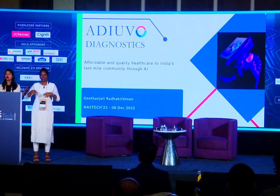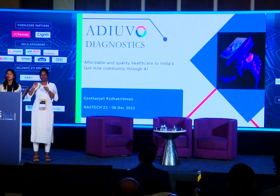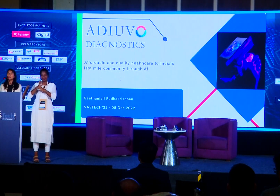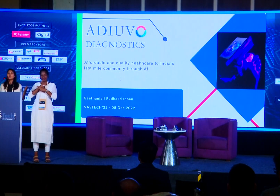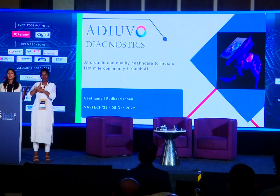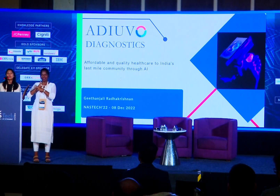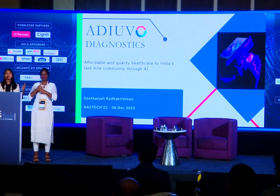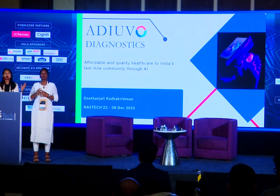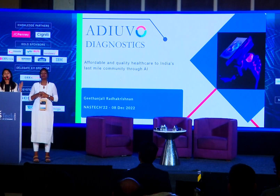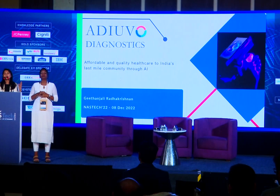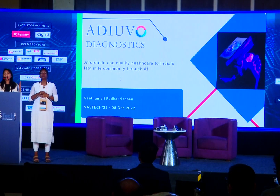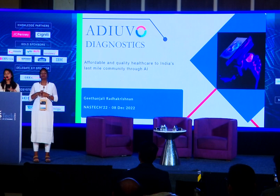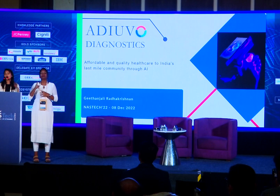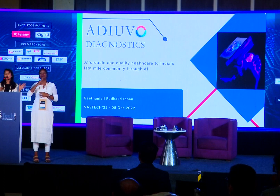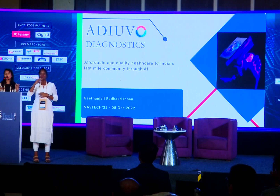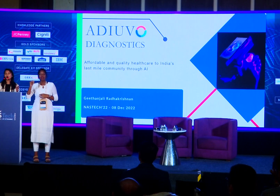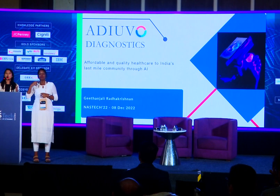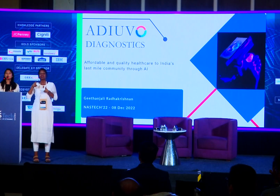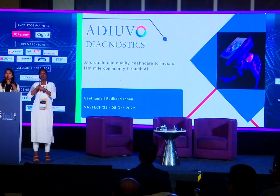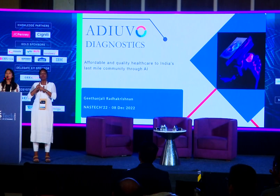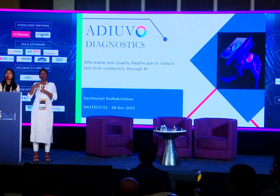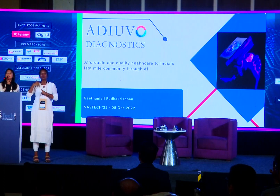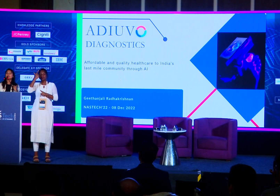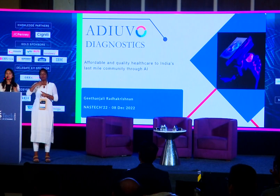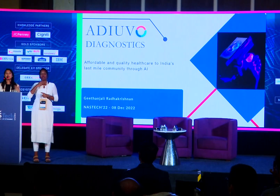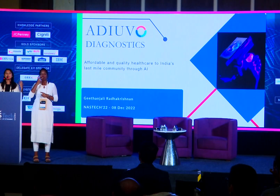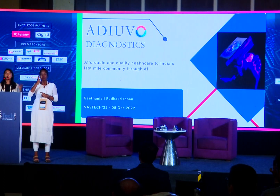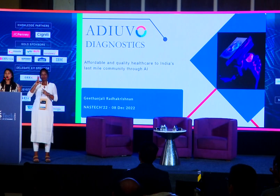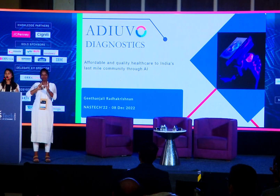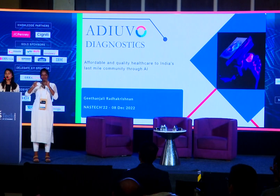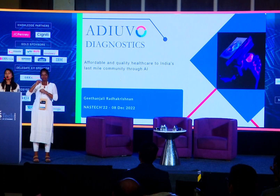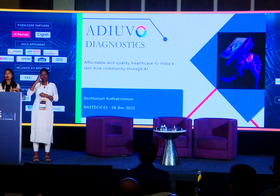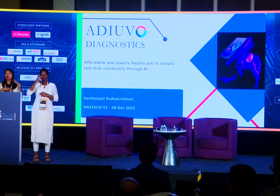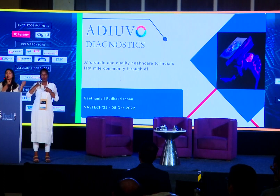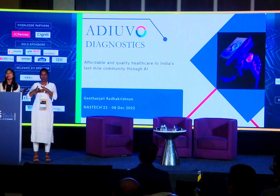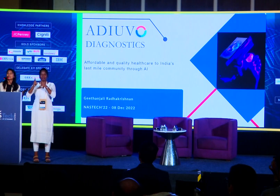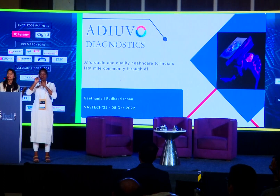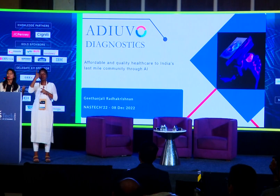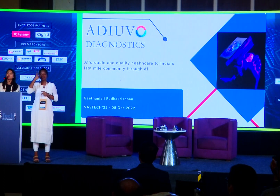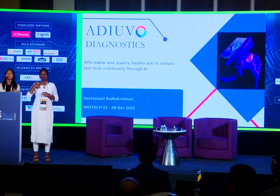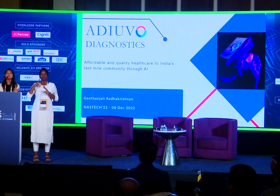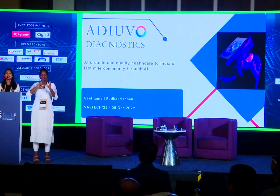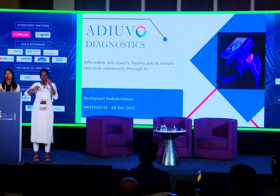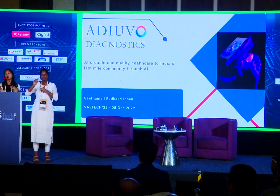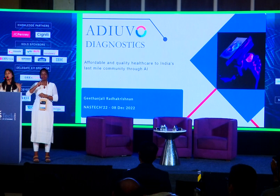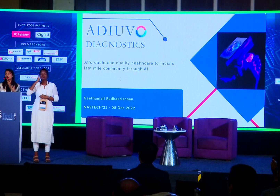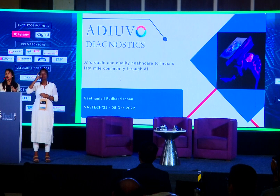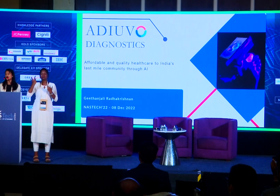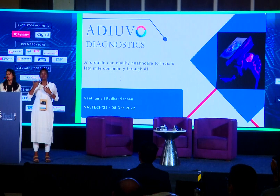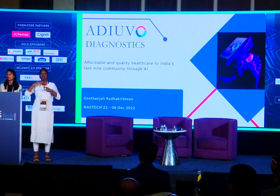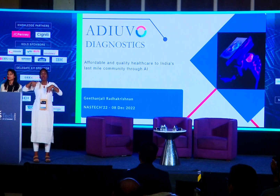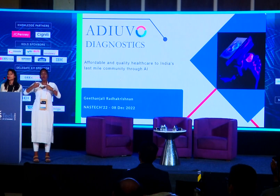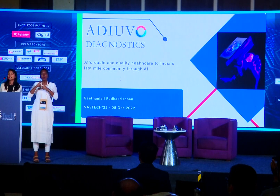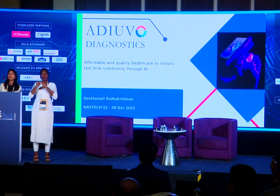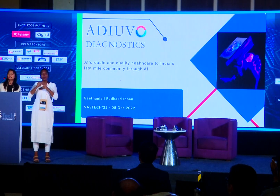mile setting. And I have structured my talk in three ways. First, I speak about where all AI is used. And second, how the